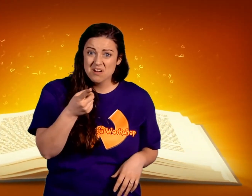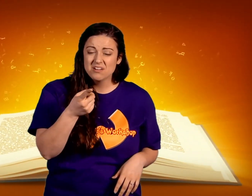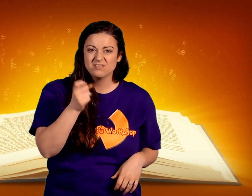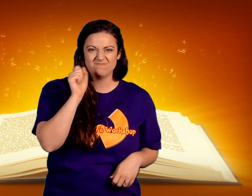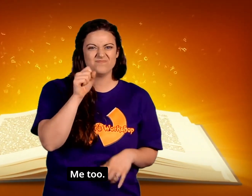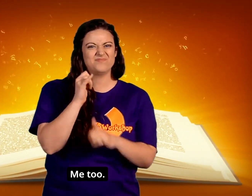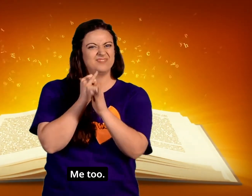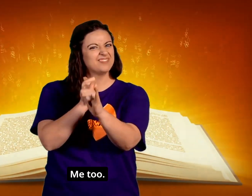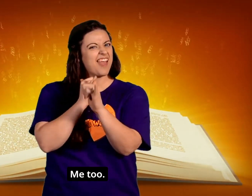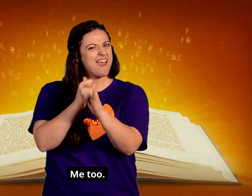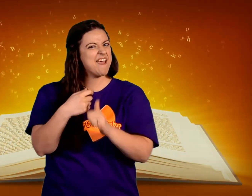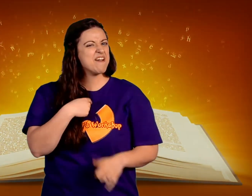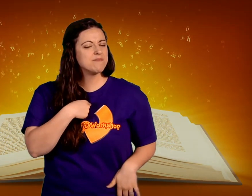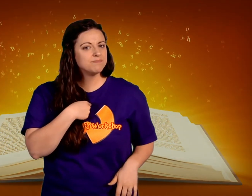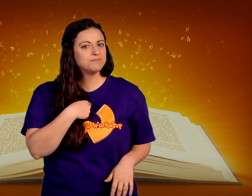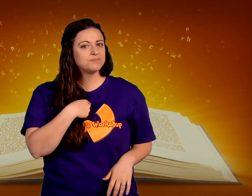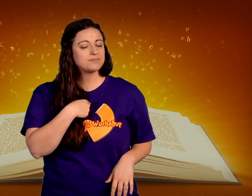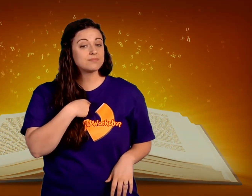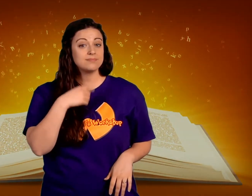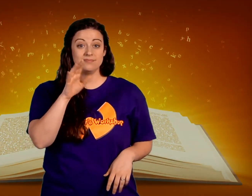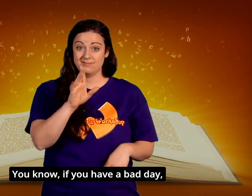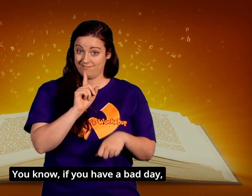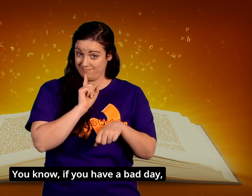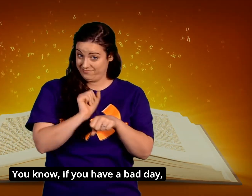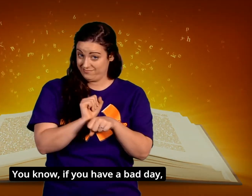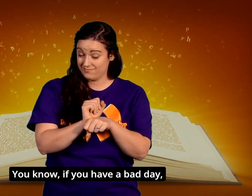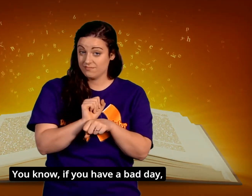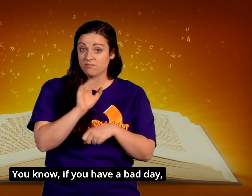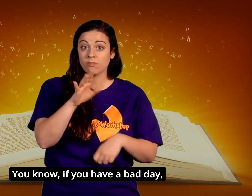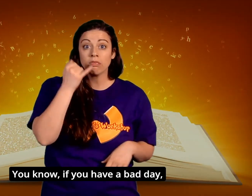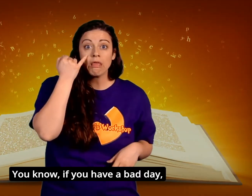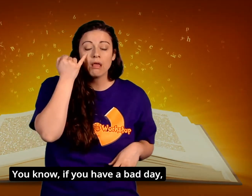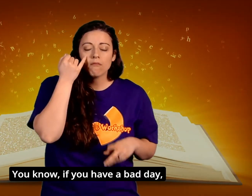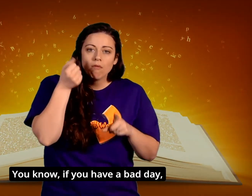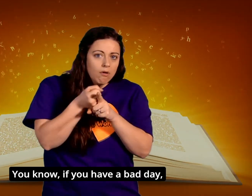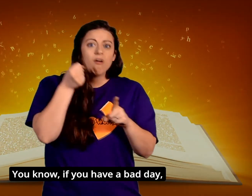Me too. You know, if you have a bad day,